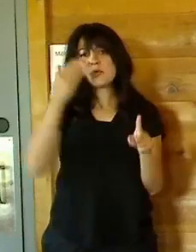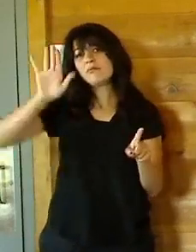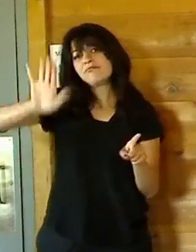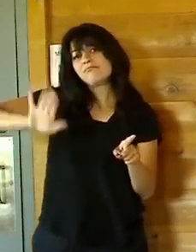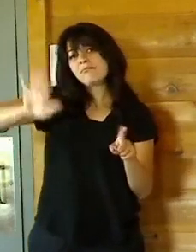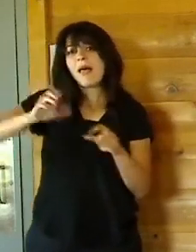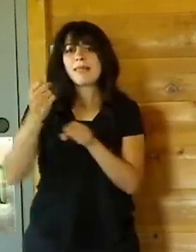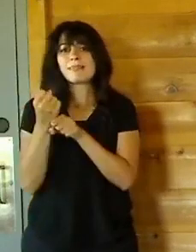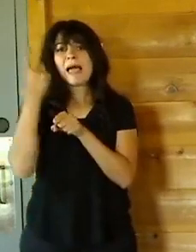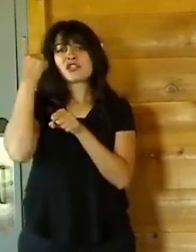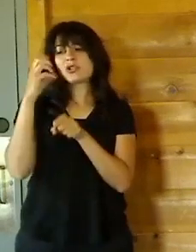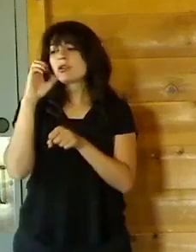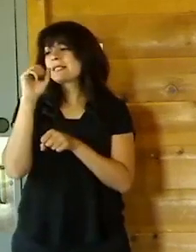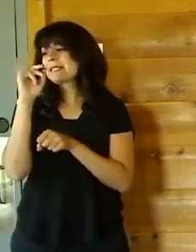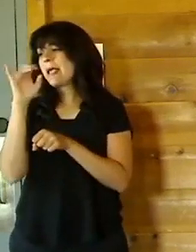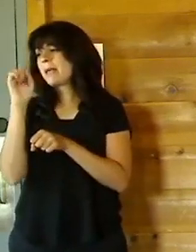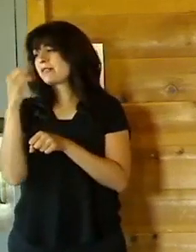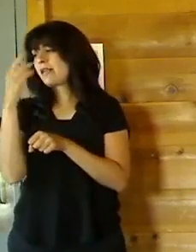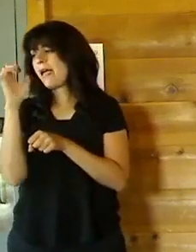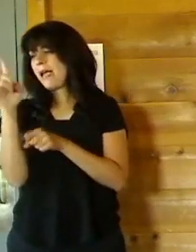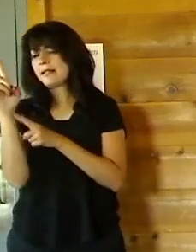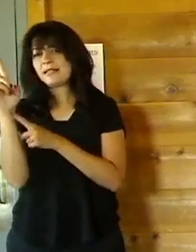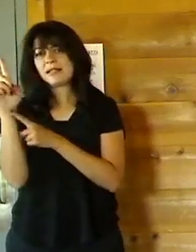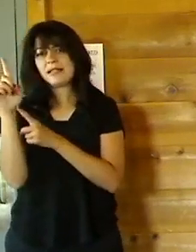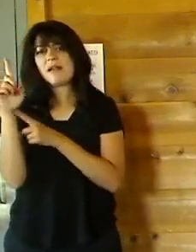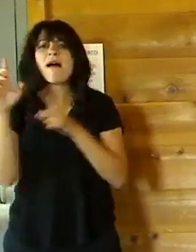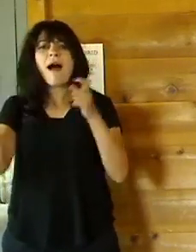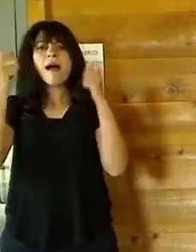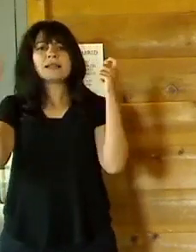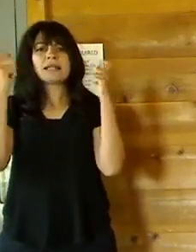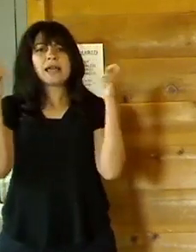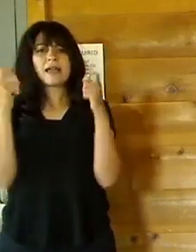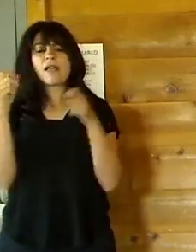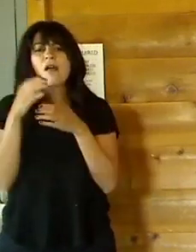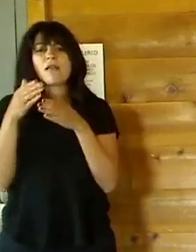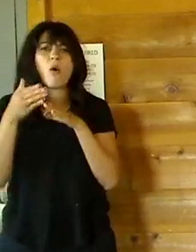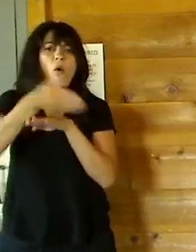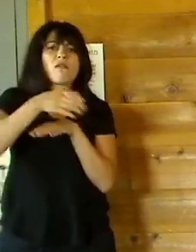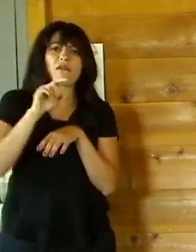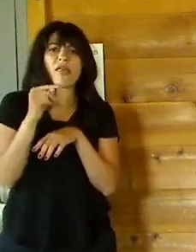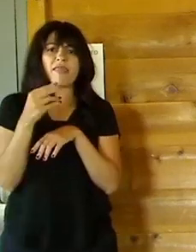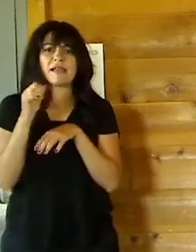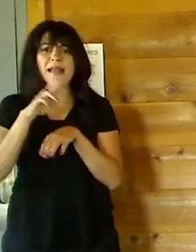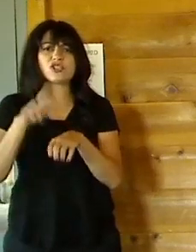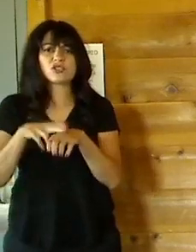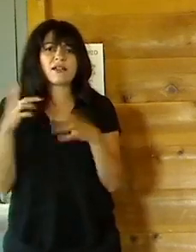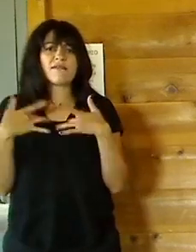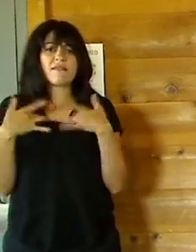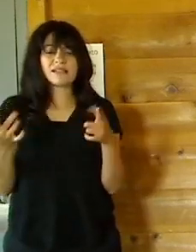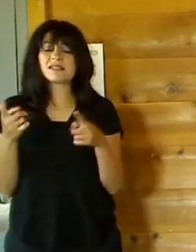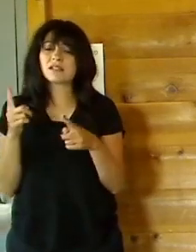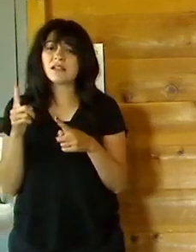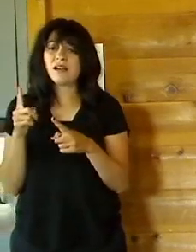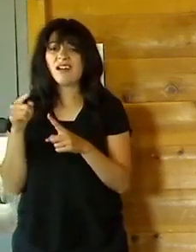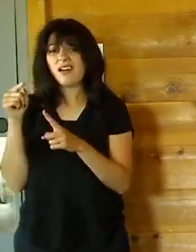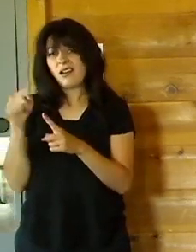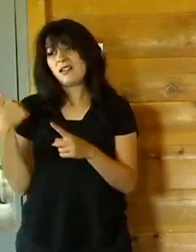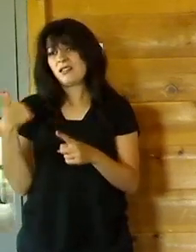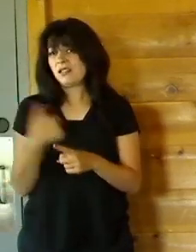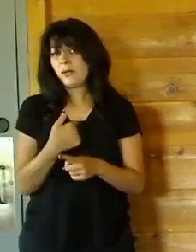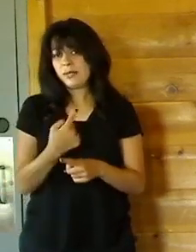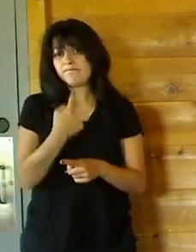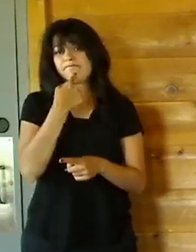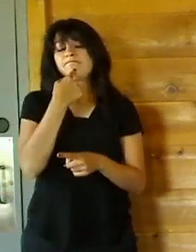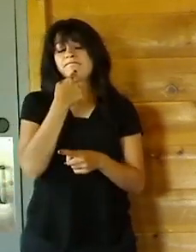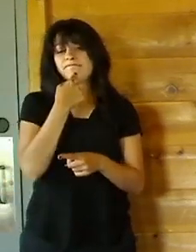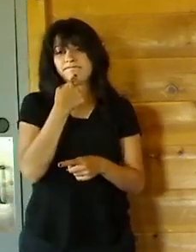our Santa Claus at our holiday illumination event. So he is sorely missed and